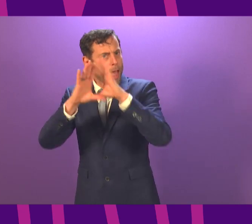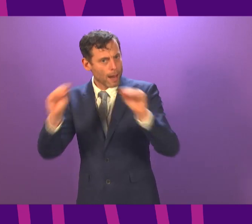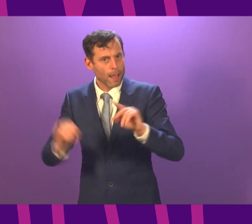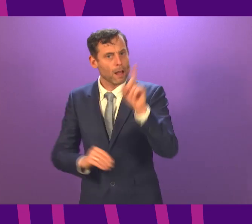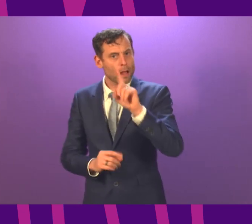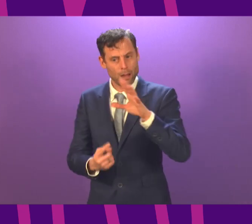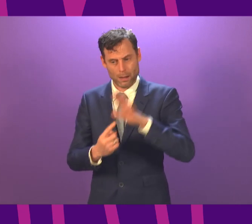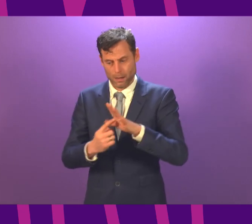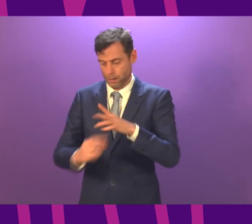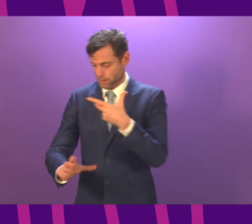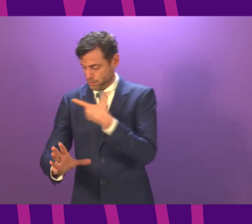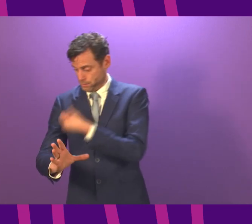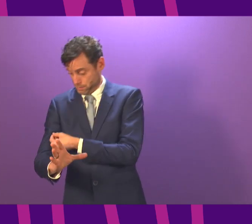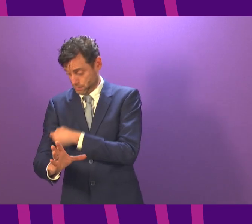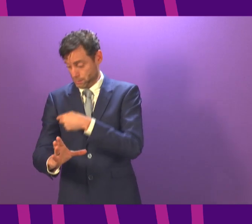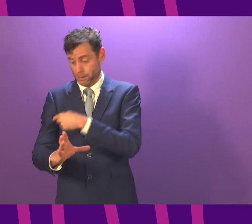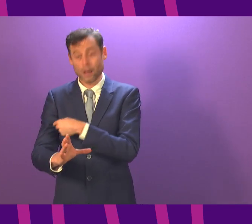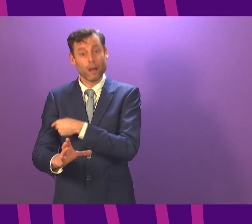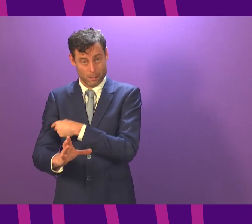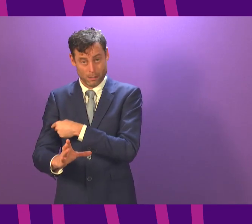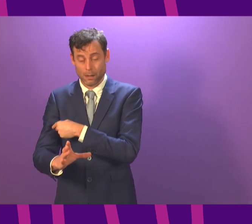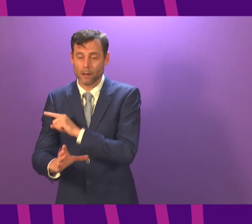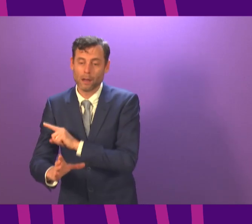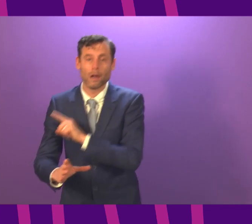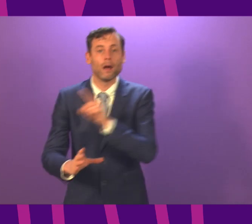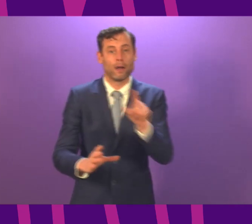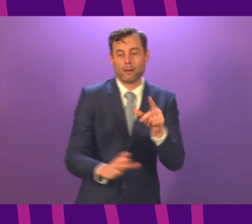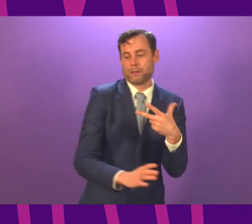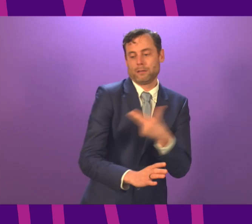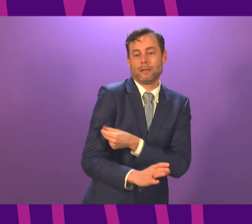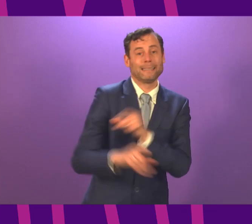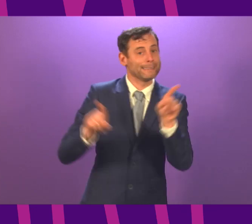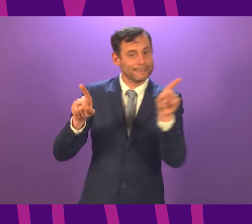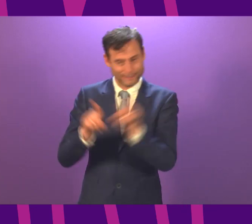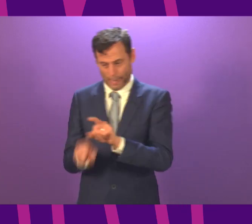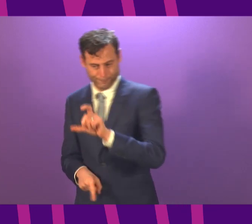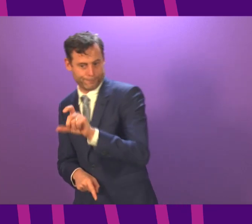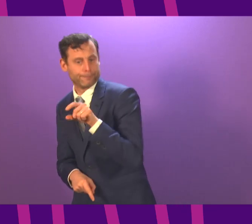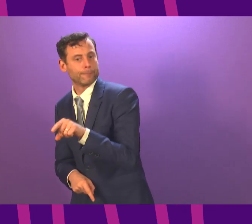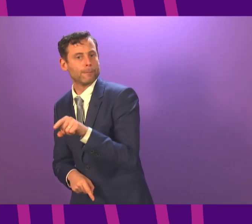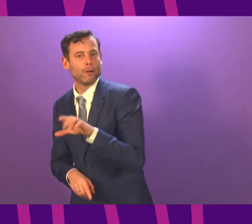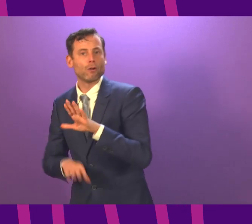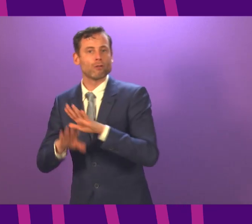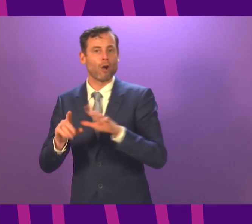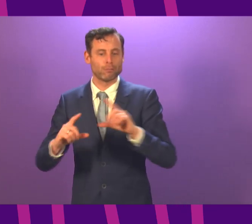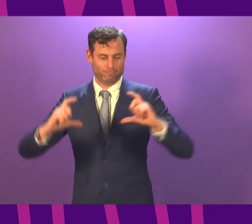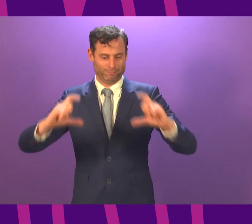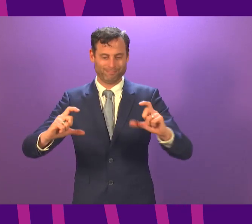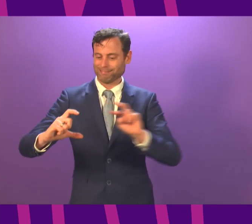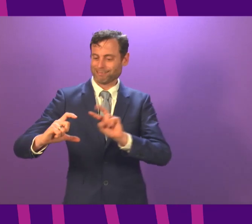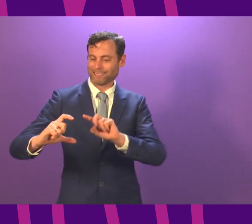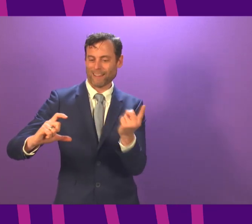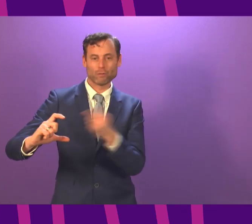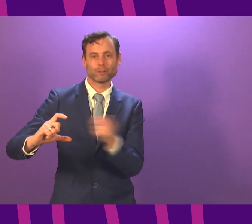there are very exceptional circumstances where there wasn't a record of the first vaccine they got but that should not happen. that's clear nationally and that is clear for